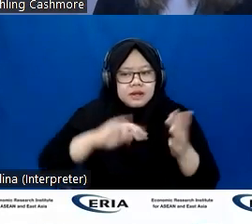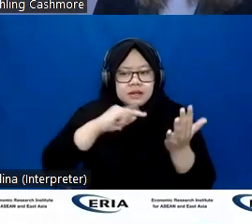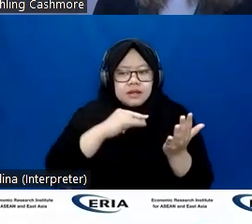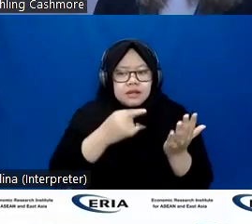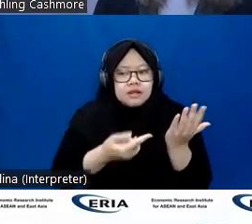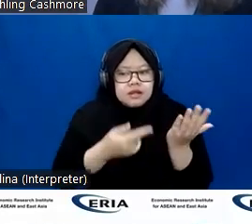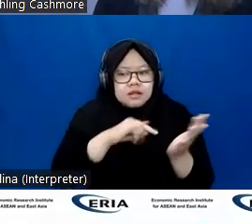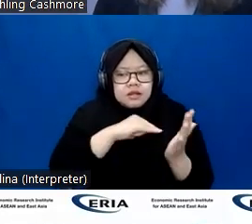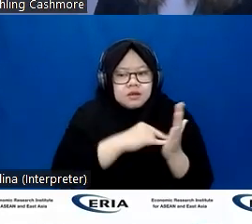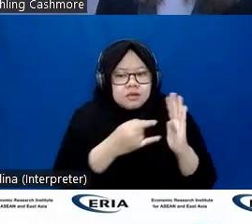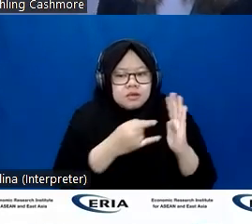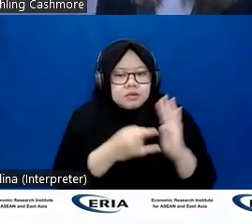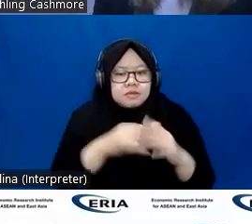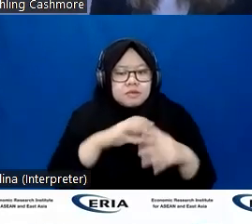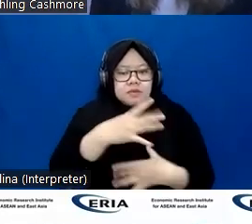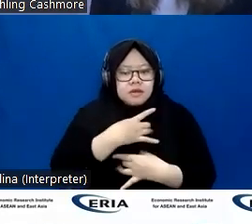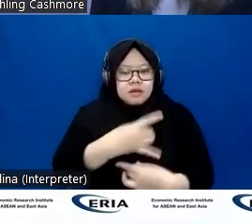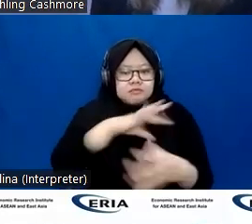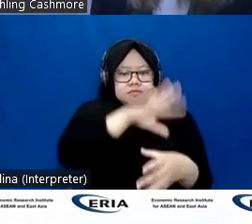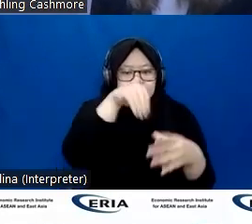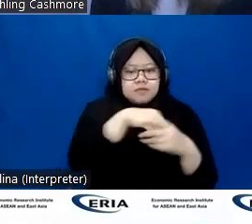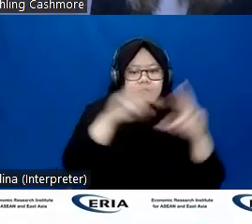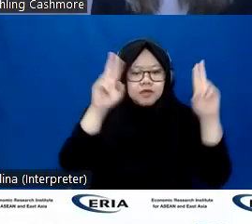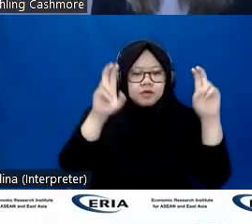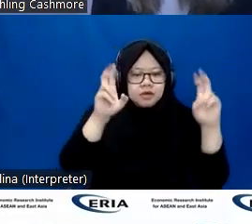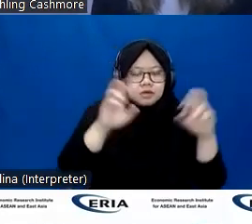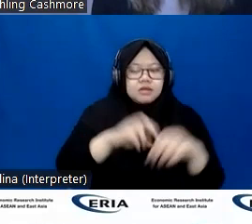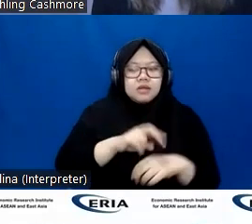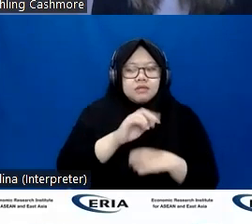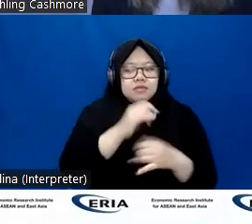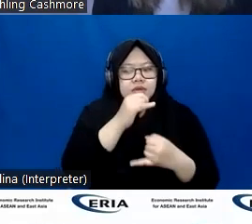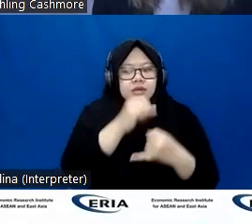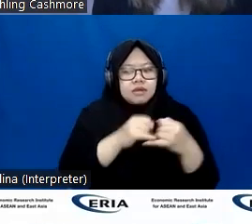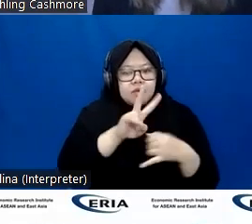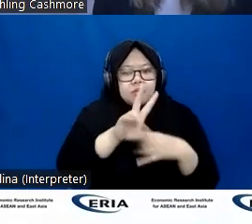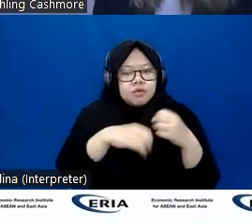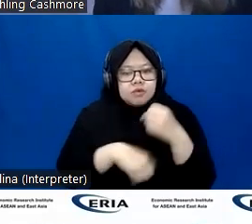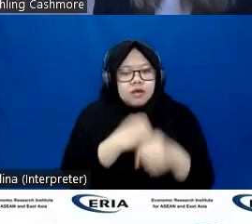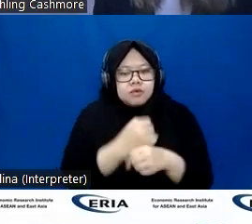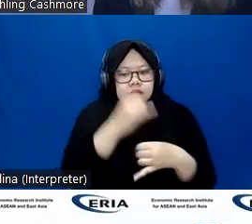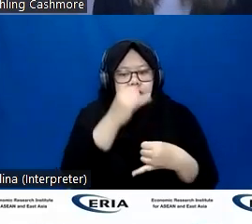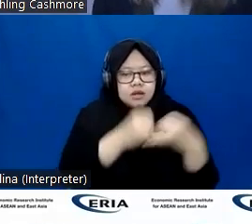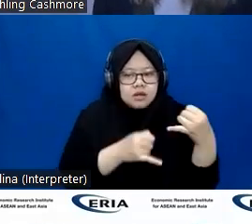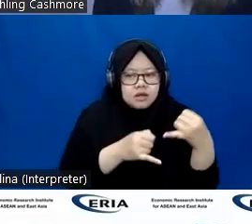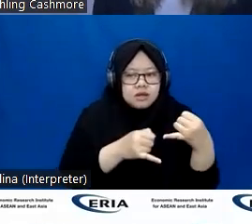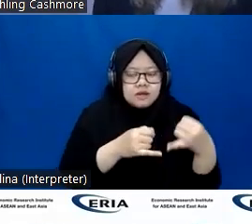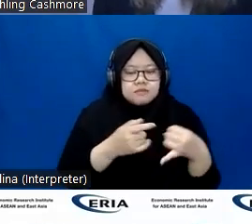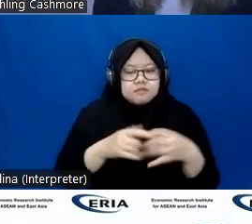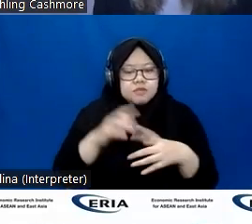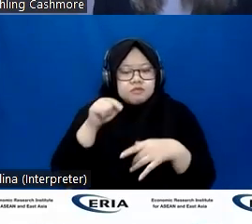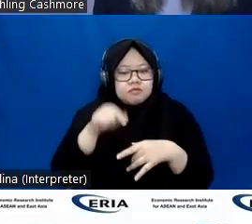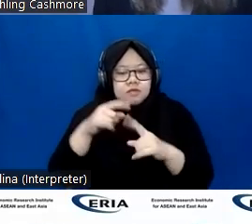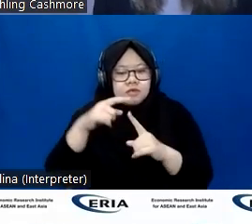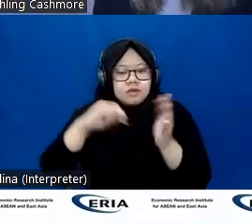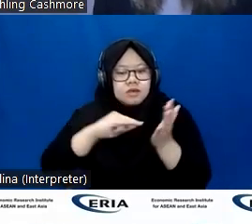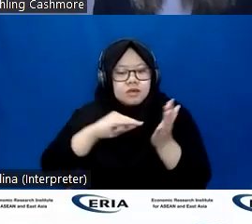that context as well. Over the last 20 years, this has really been happening at a breathtaking pace across the world. Digital technology